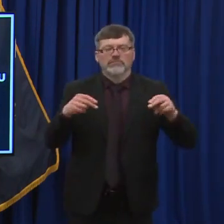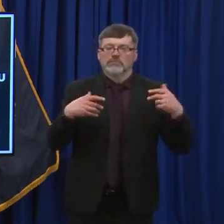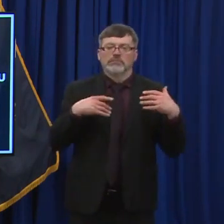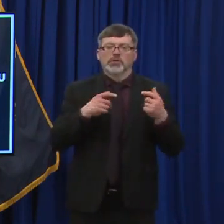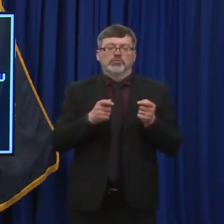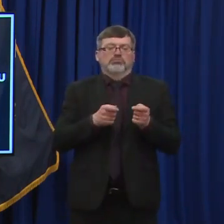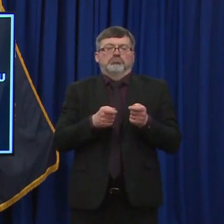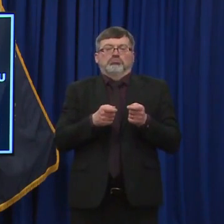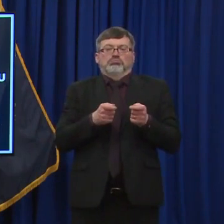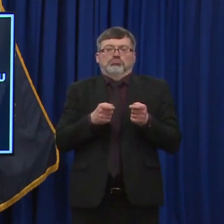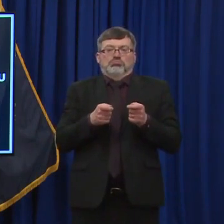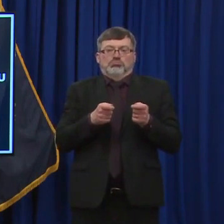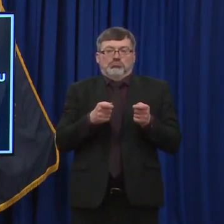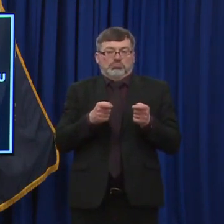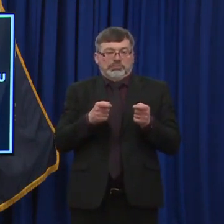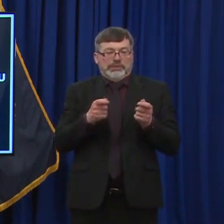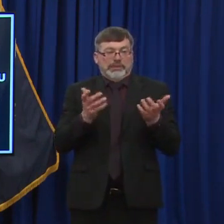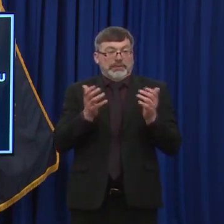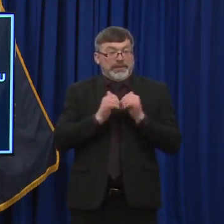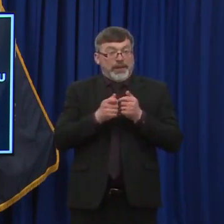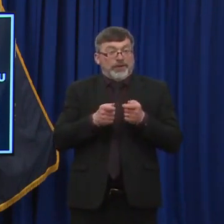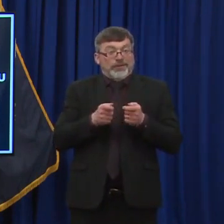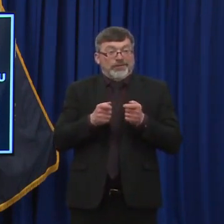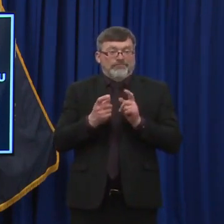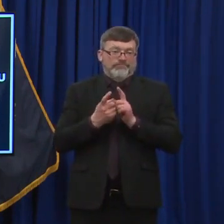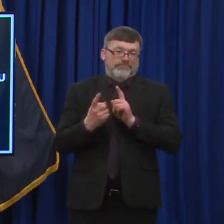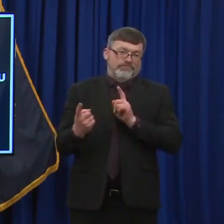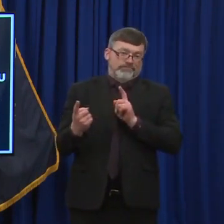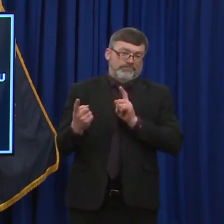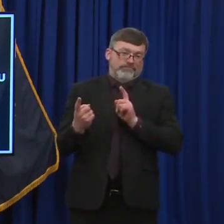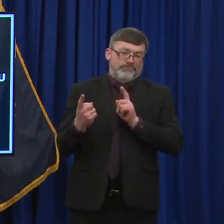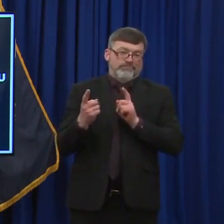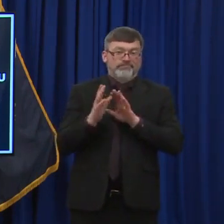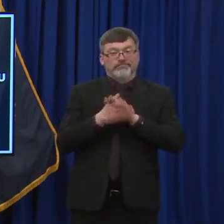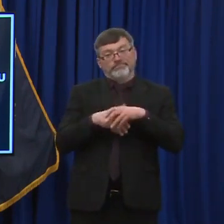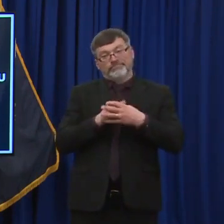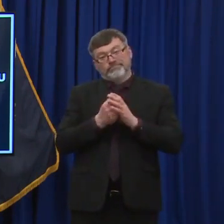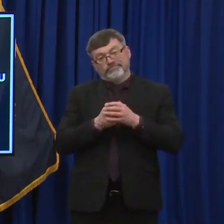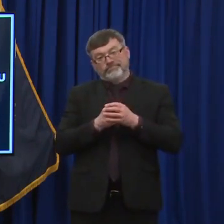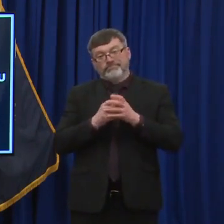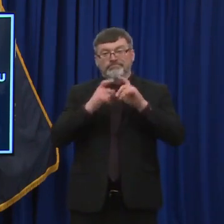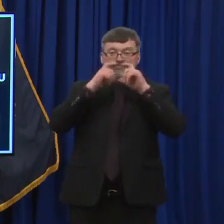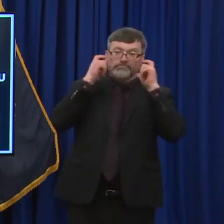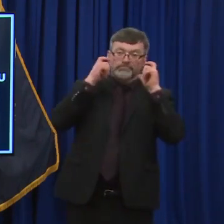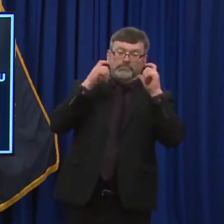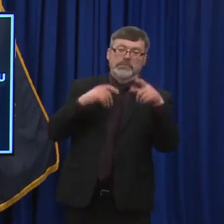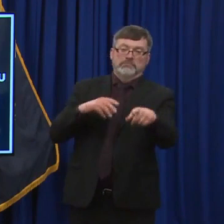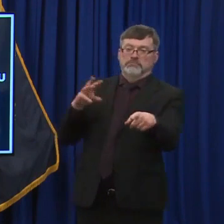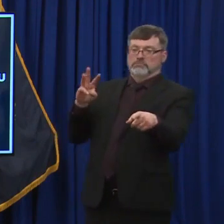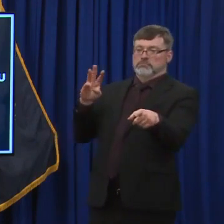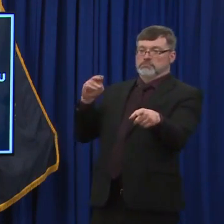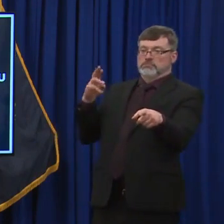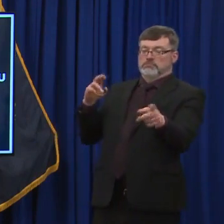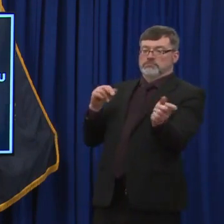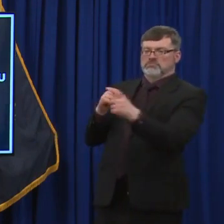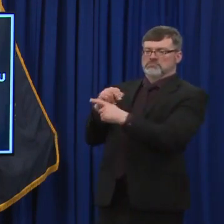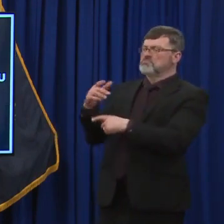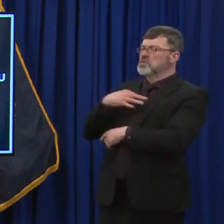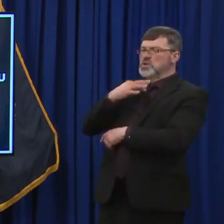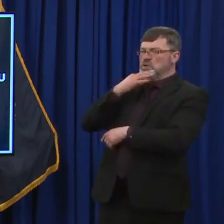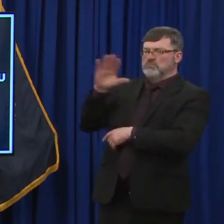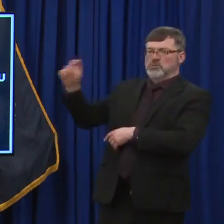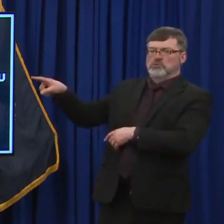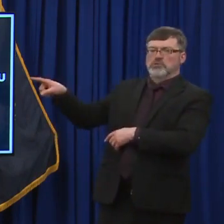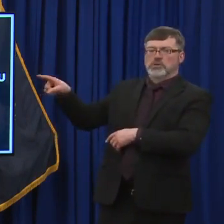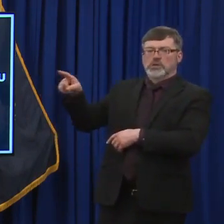continue to adhere to this social distancing, the face mask use. Do you have a sense, doctor, of when the ballpark time frame for when children might